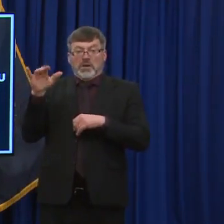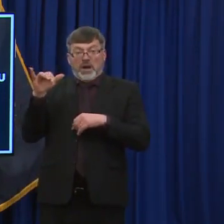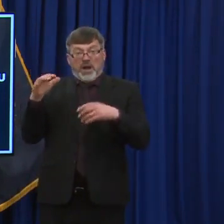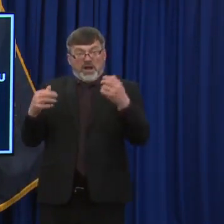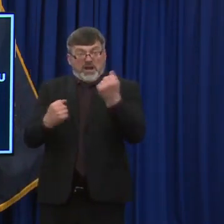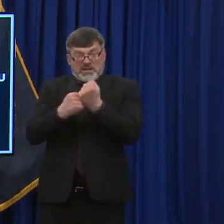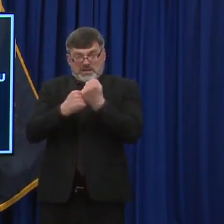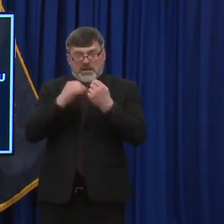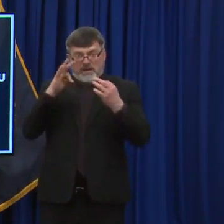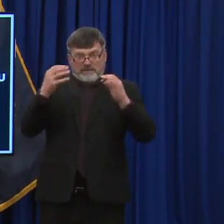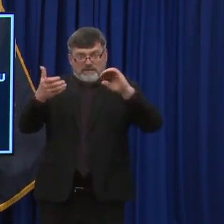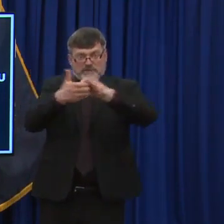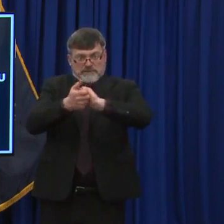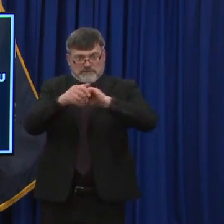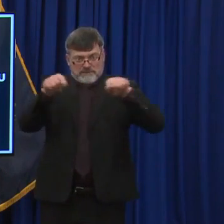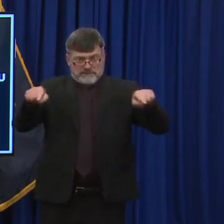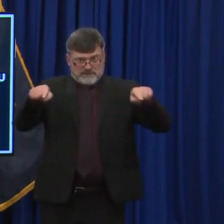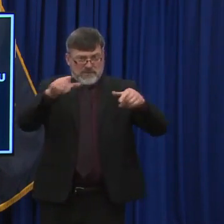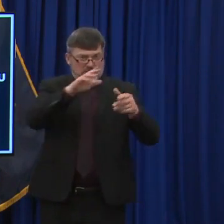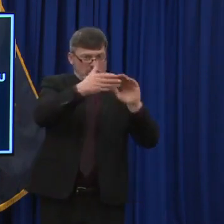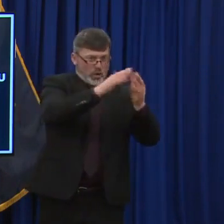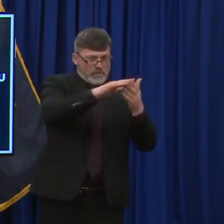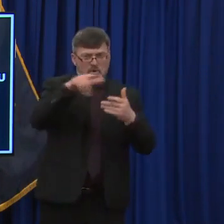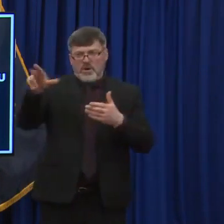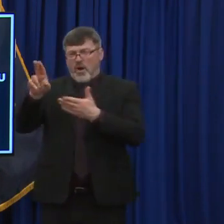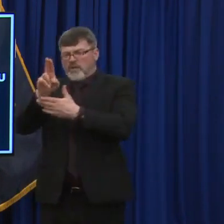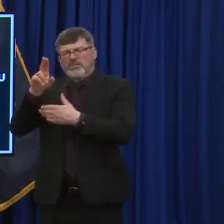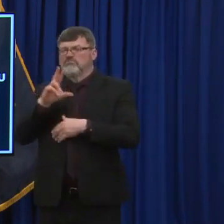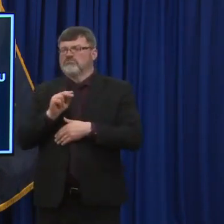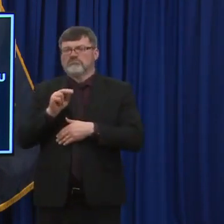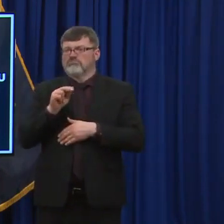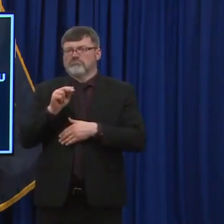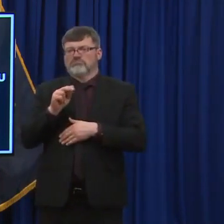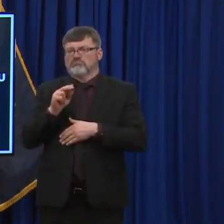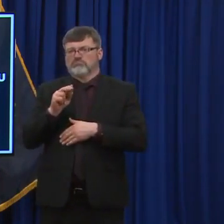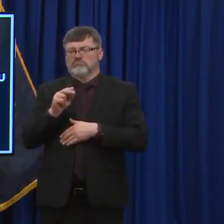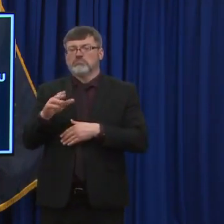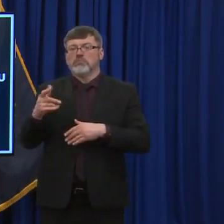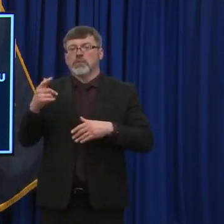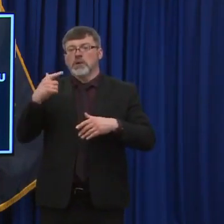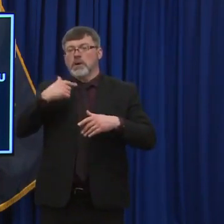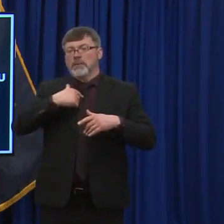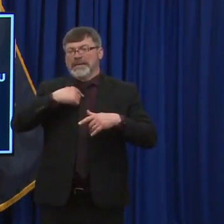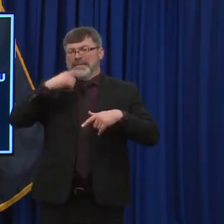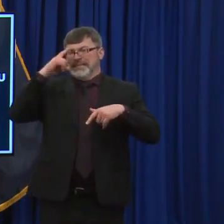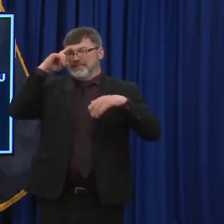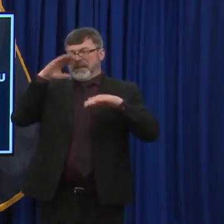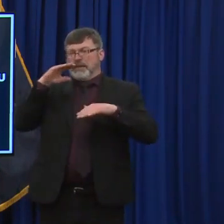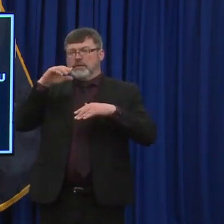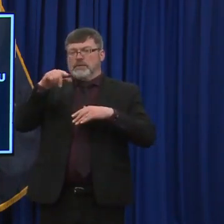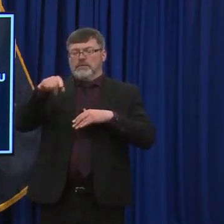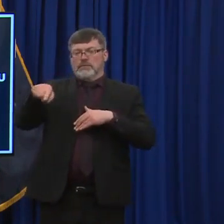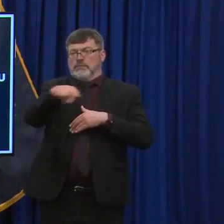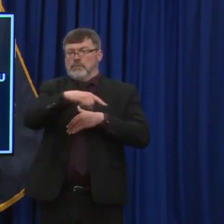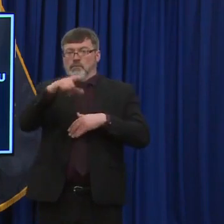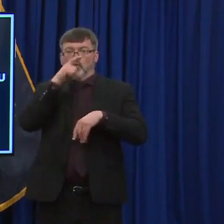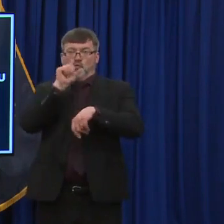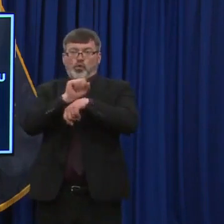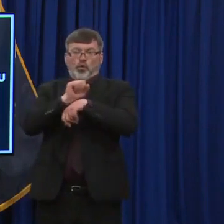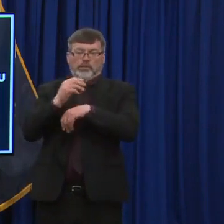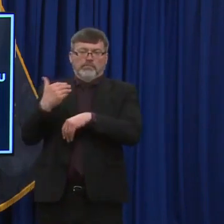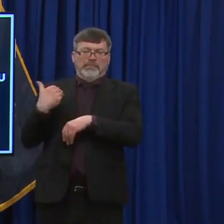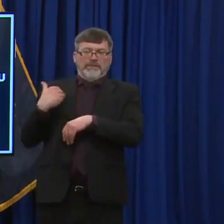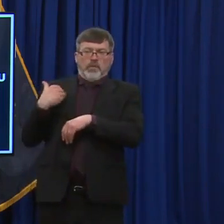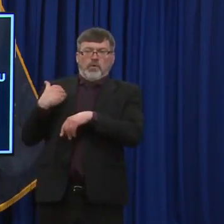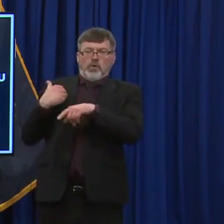I guess I expect that reaction from folks that, that were in the system years ago and that aren't really on the front lines of how the sense of transit,